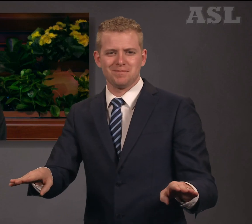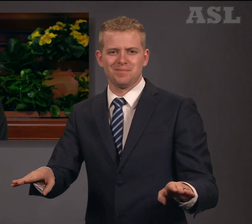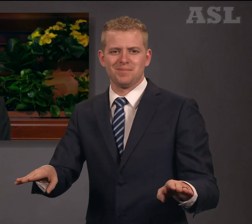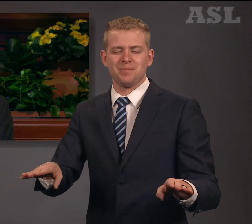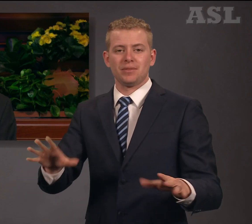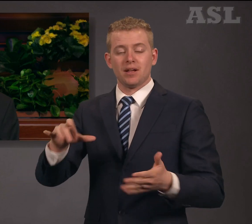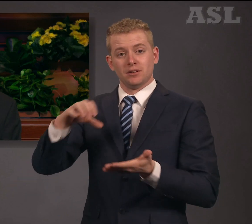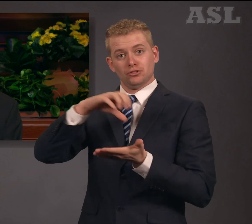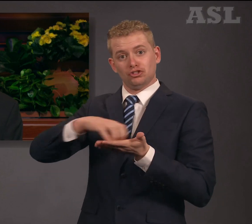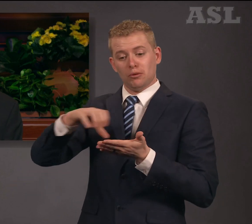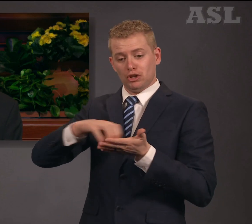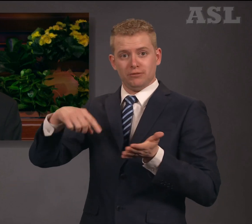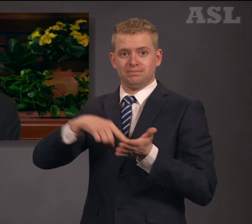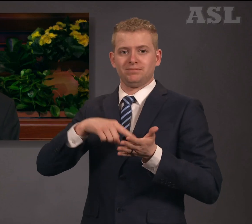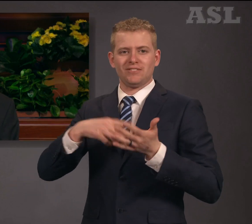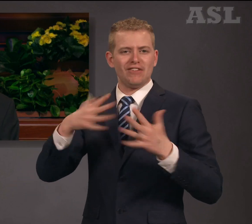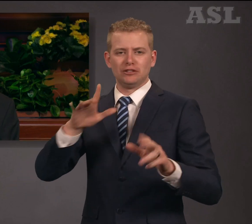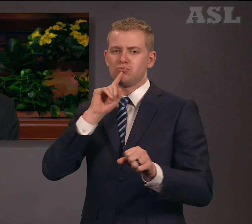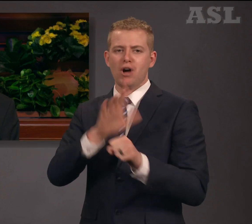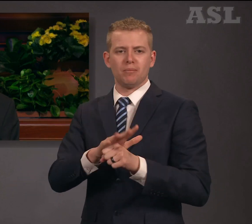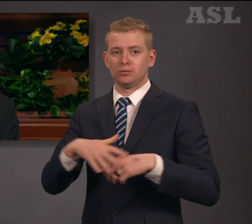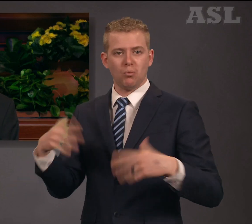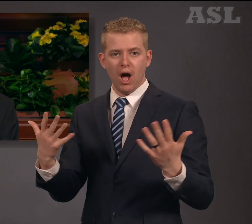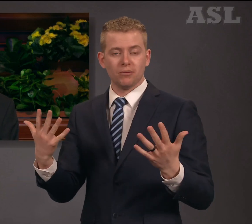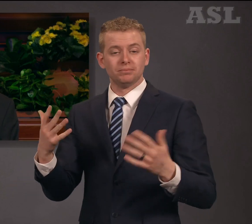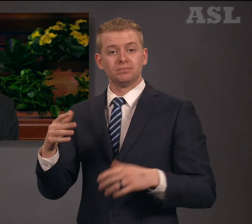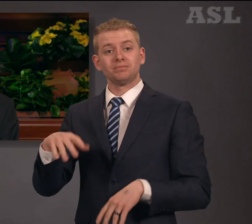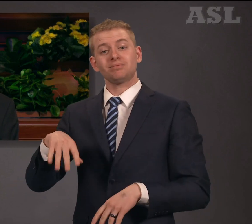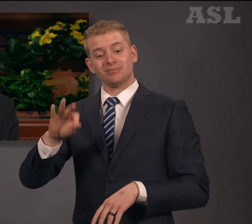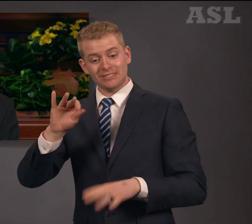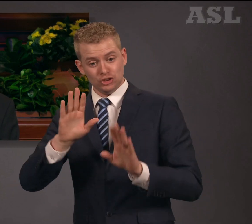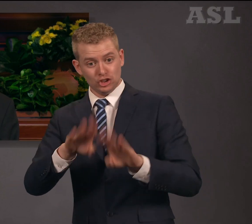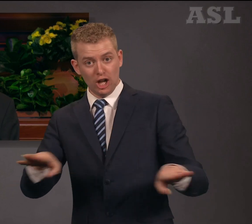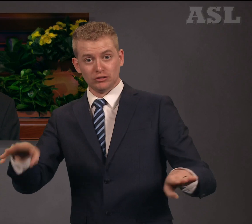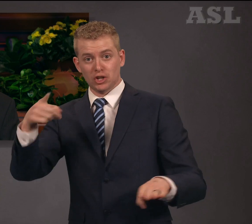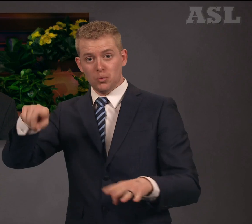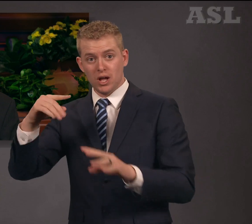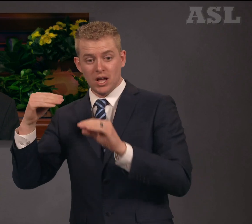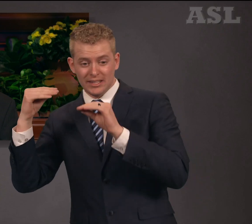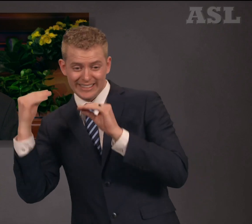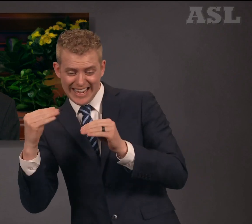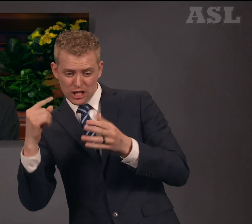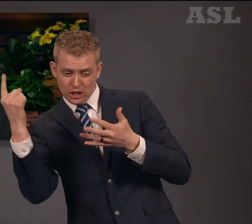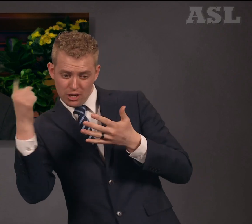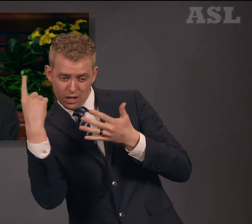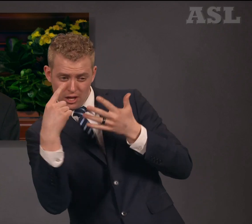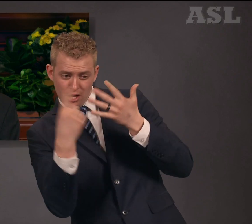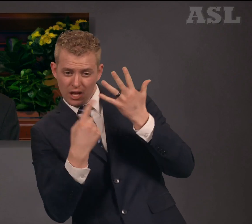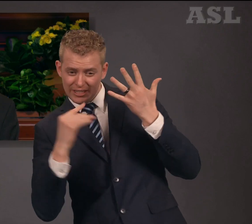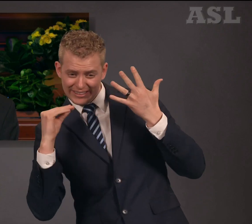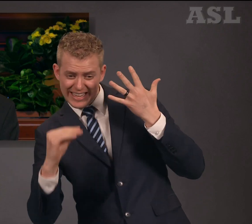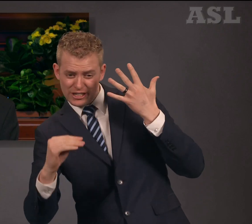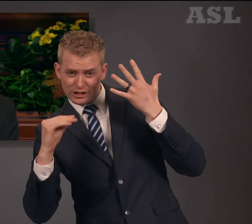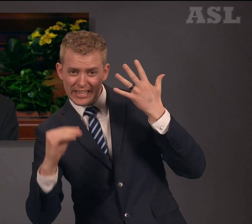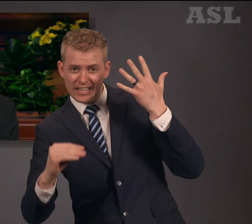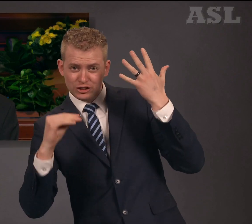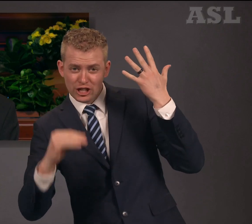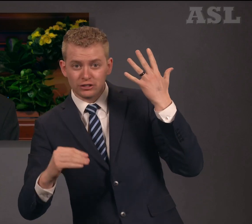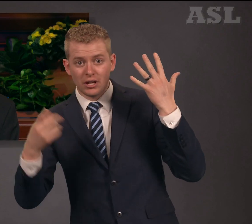Train up a child in the way he should go. And when he is old, he will not depart from it.